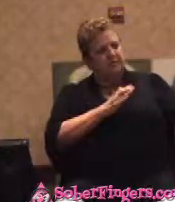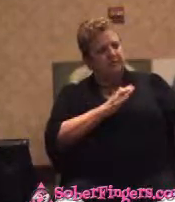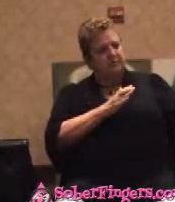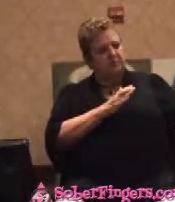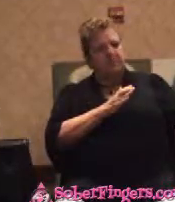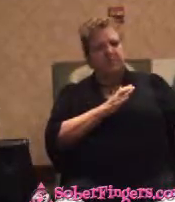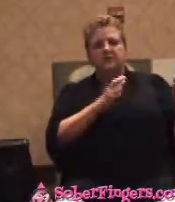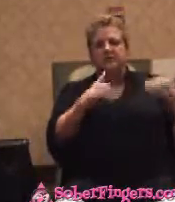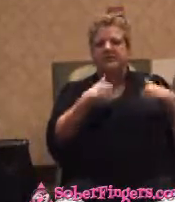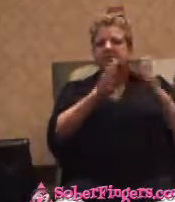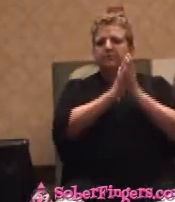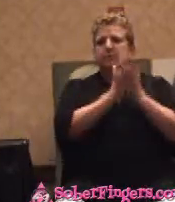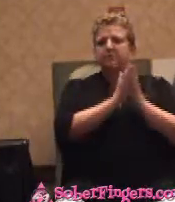book. They read load books a lot.